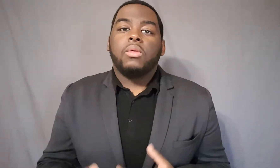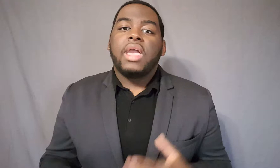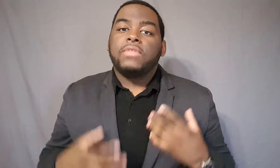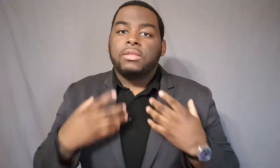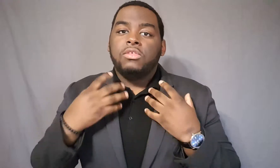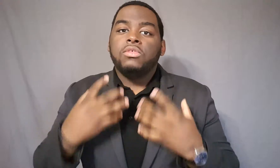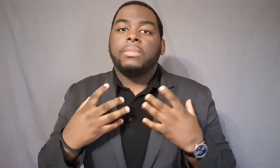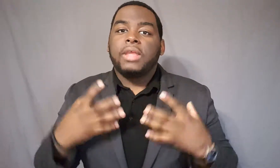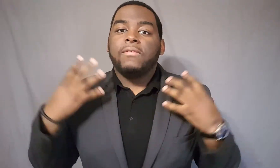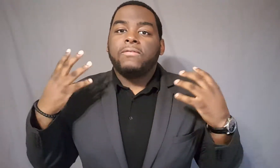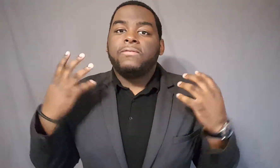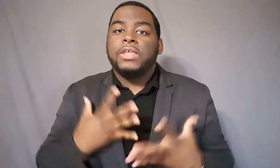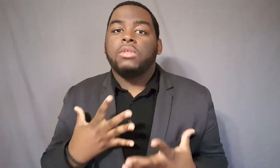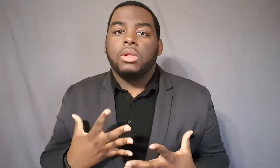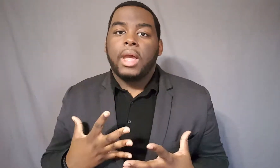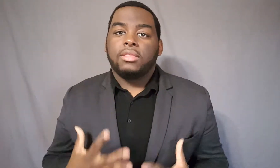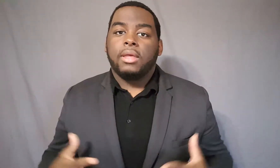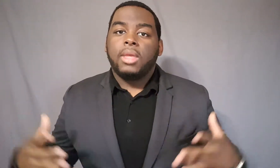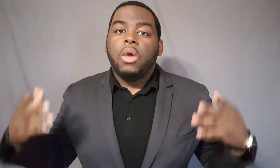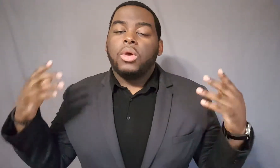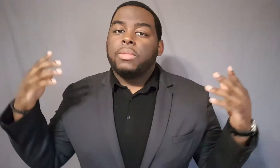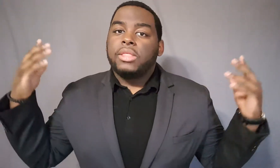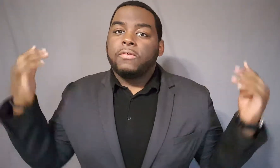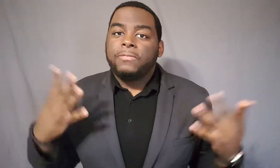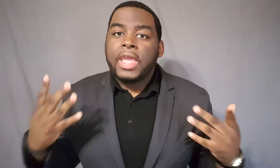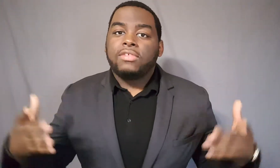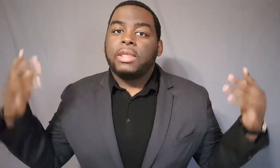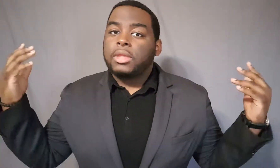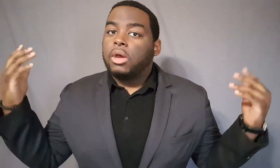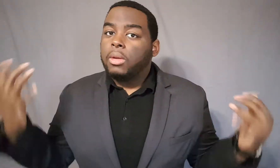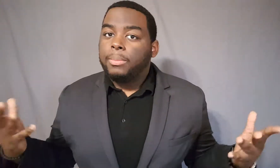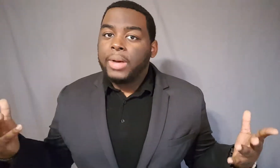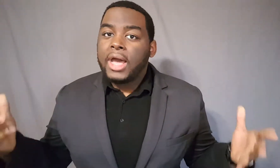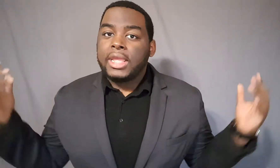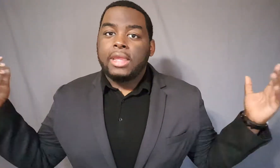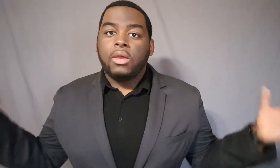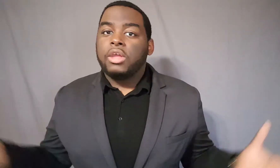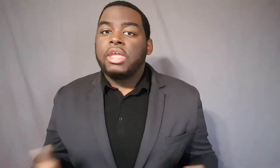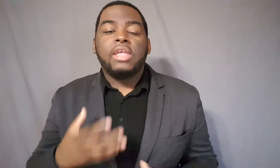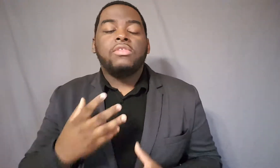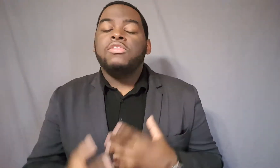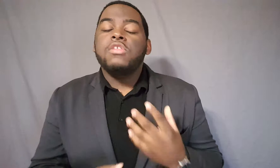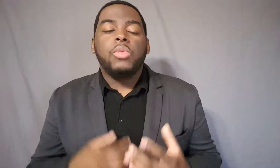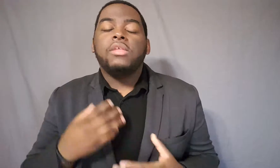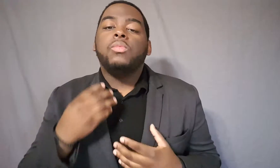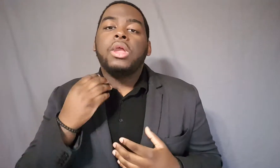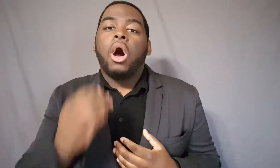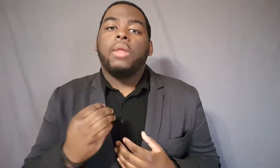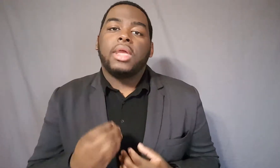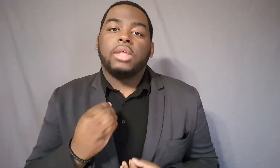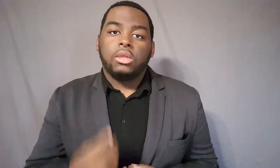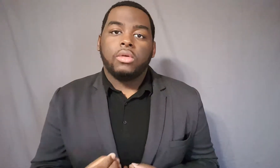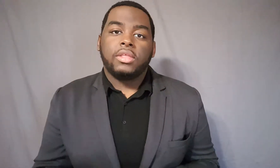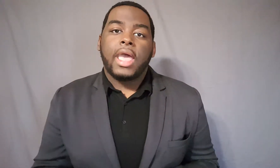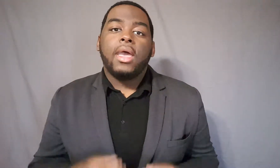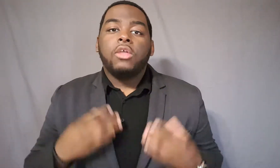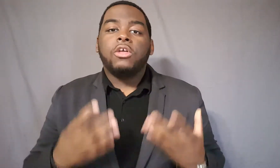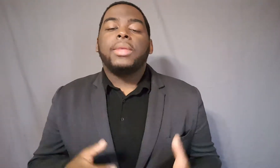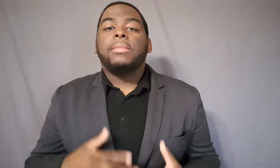we have to do something physical about them. Whether it be their face, something on their body, we automatically go to that. Gentlemen I'm